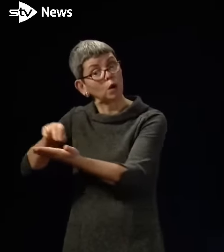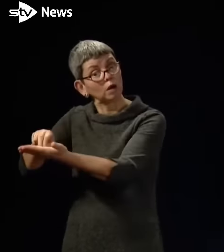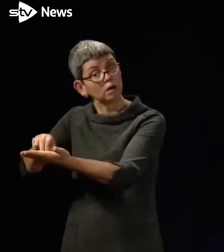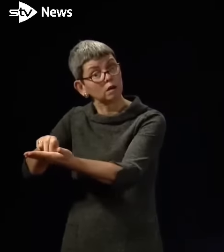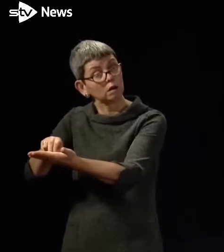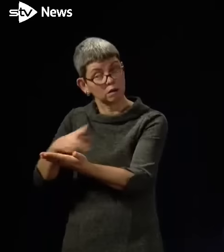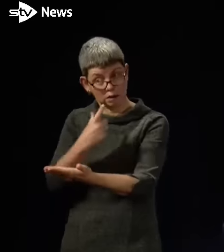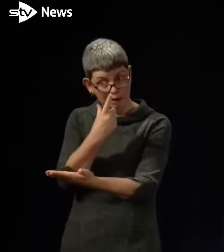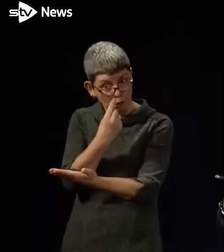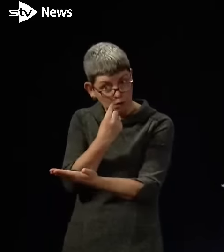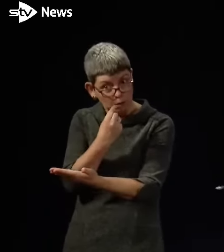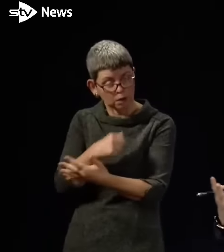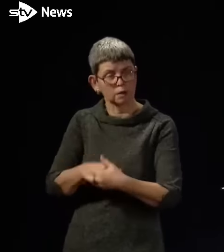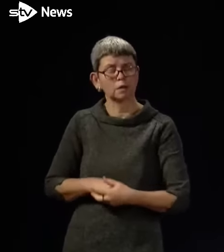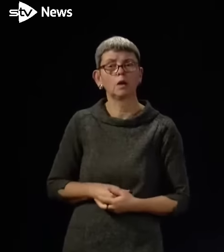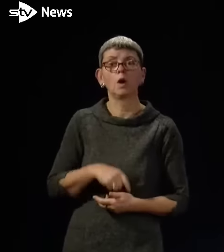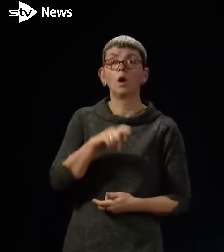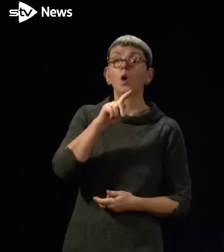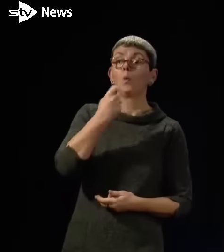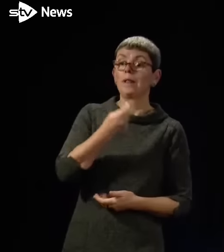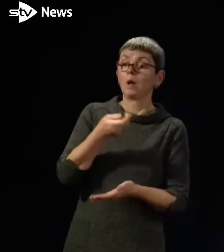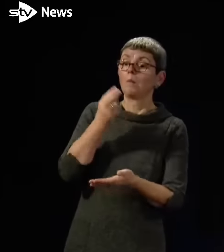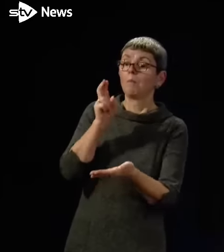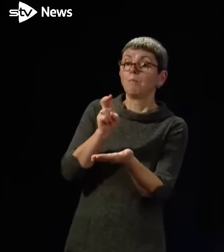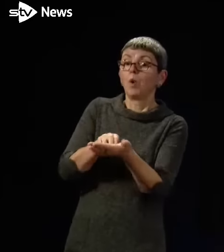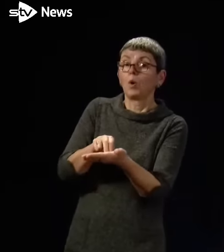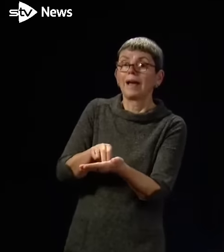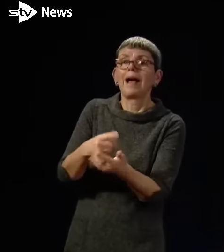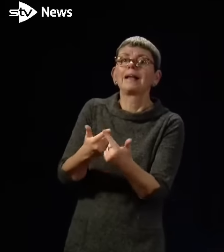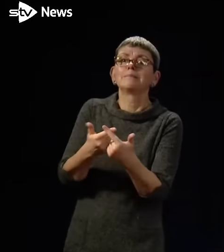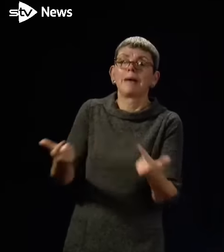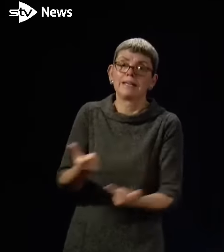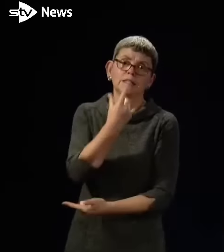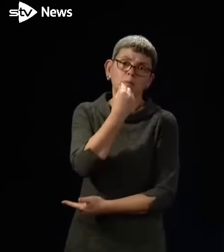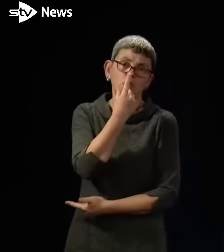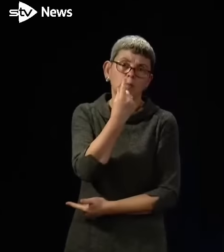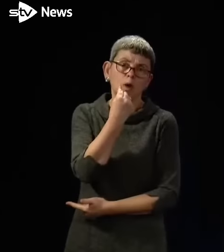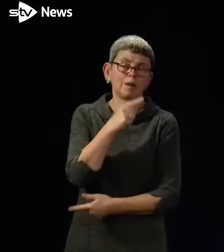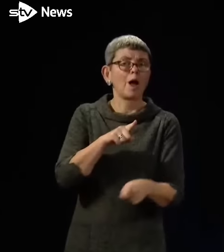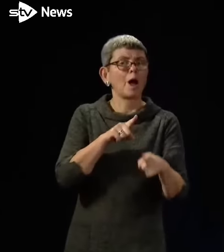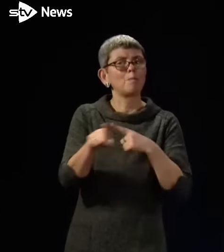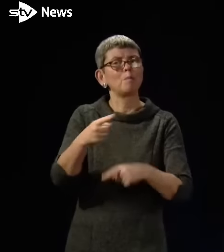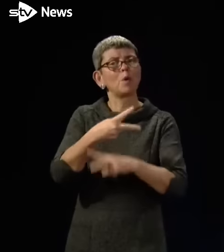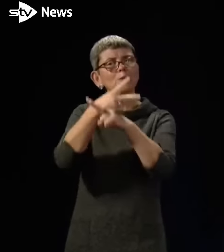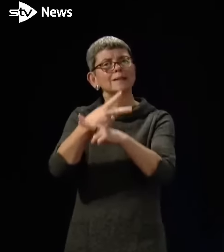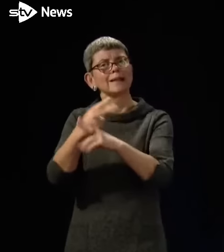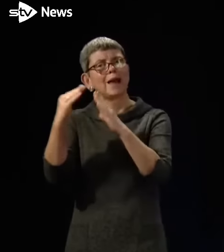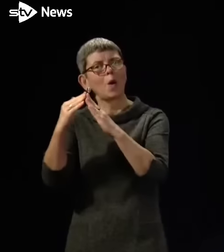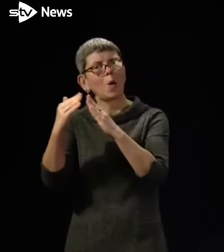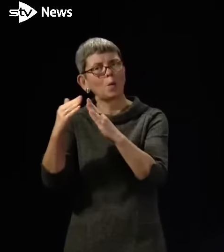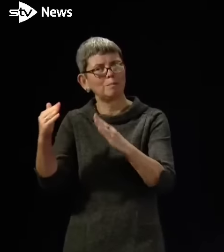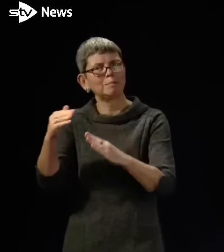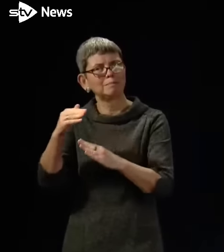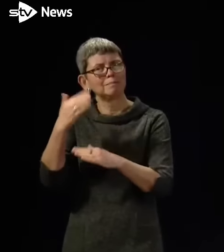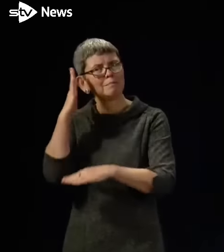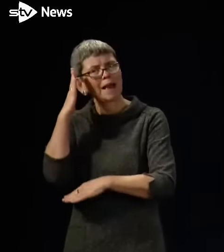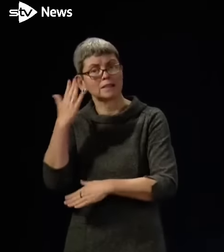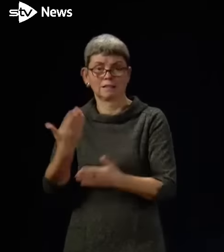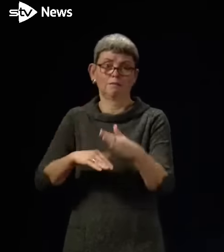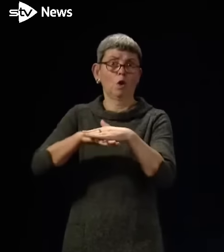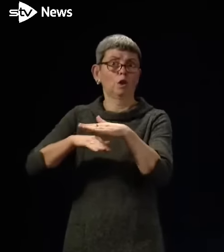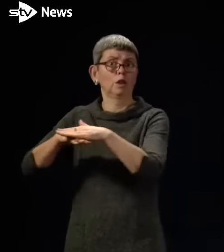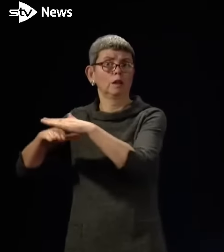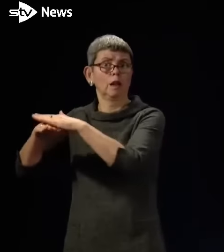Well, as I said earlier on, we're going to book as many as we can. Obviously, many, most care home beds will already be in use, but we think there is some spare